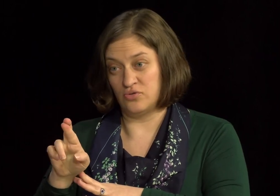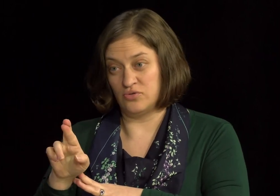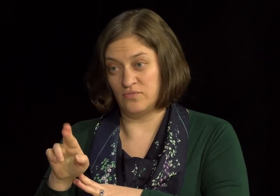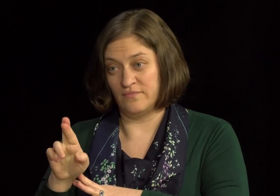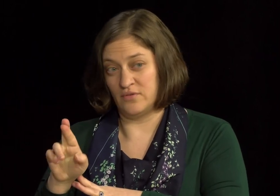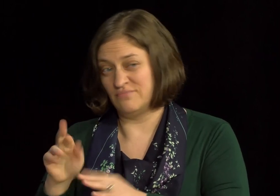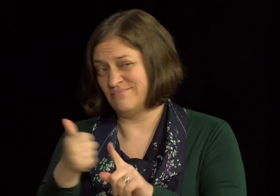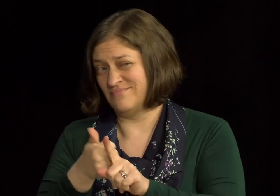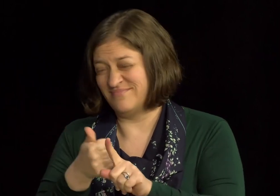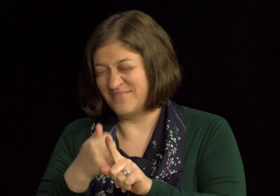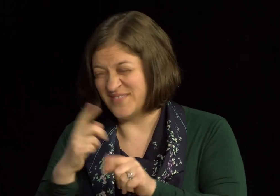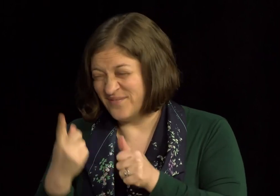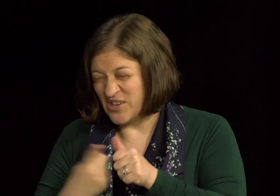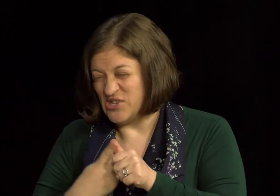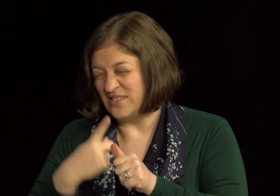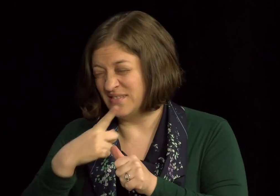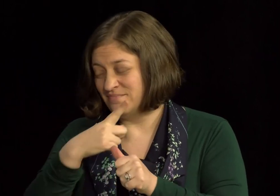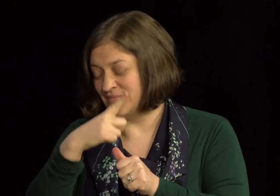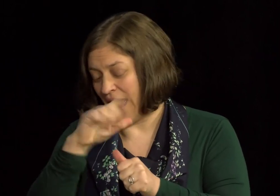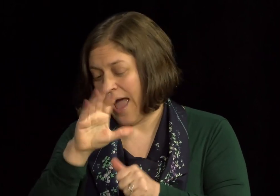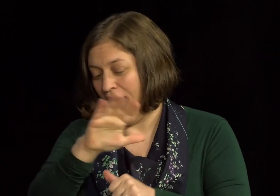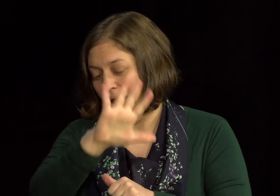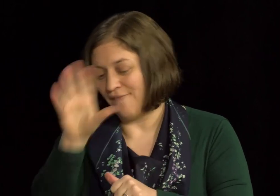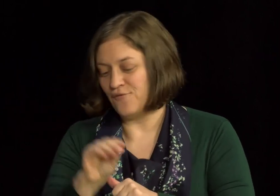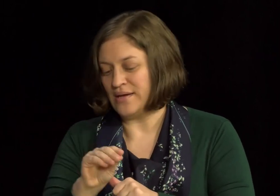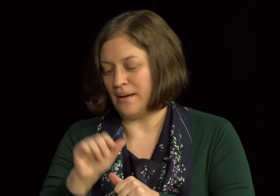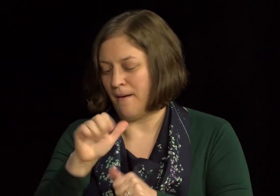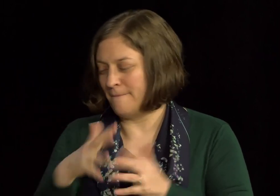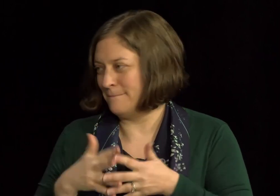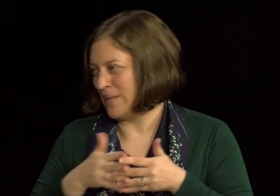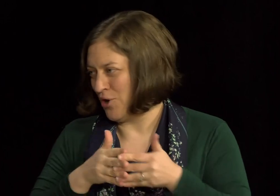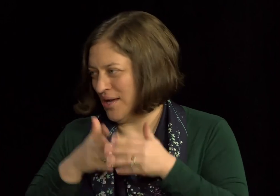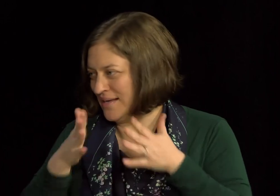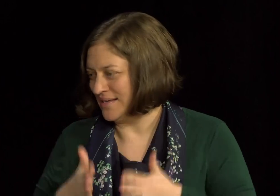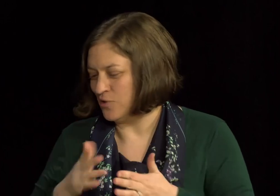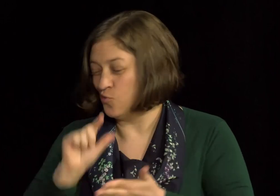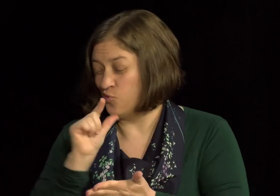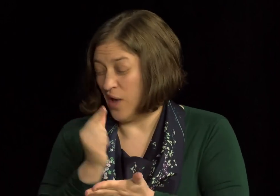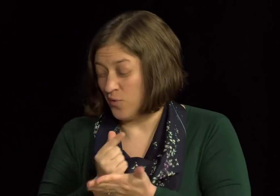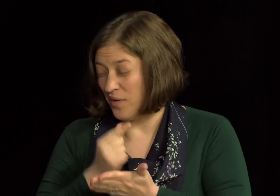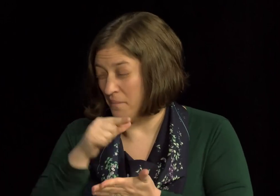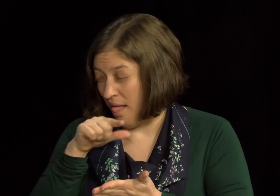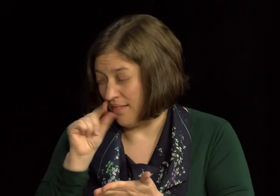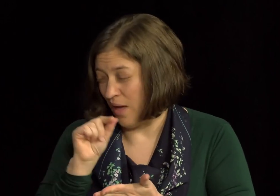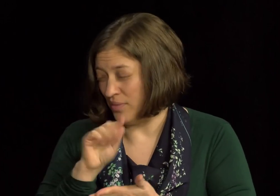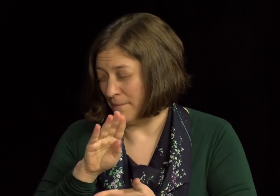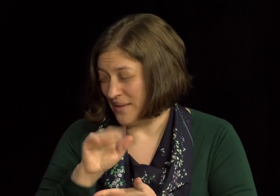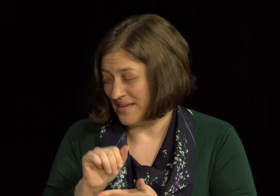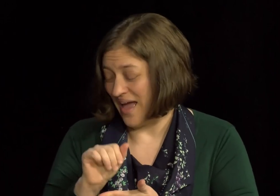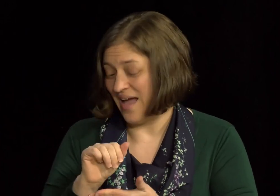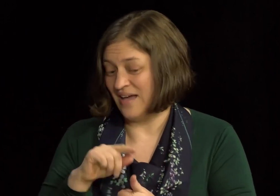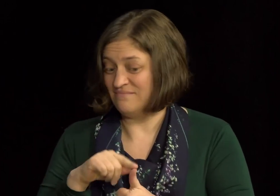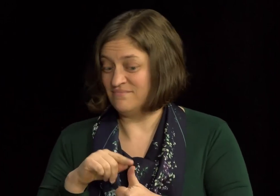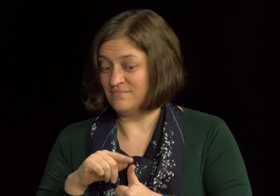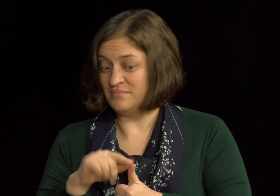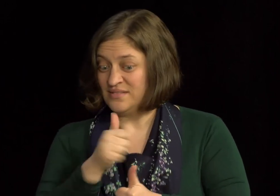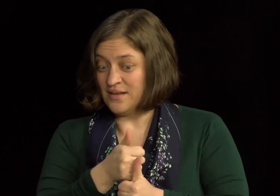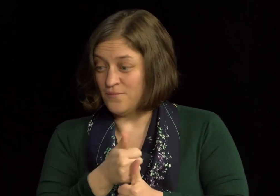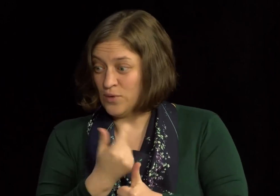Andrew Foster is someone who was the first, um, African American, uh, graduate of Gallaudet,